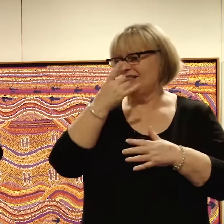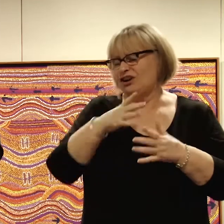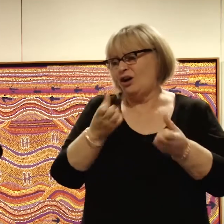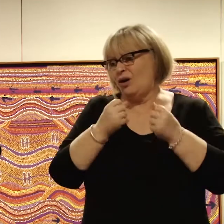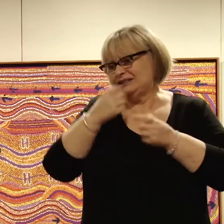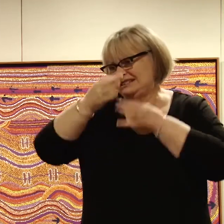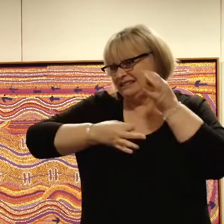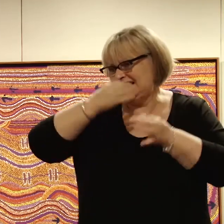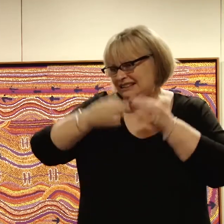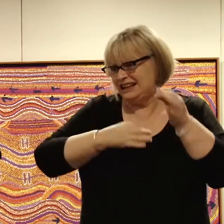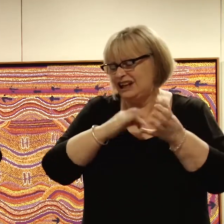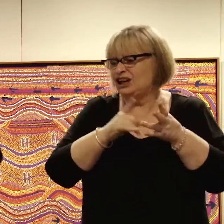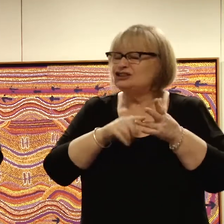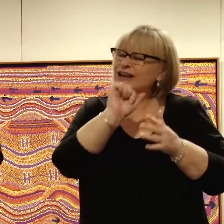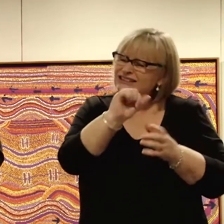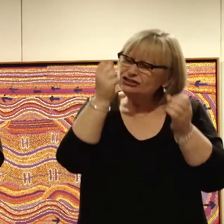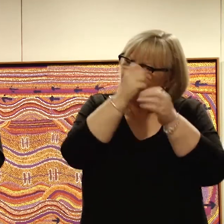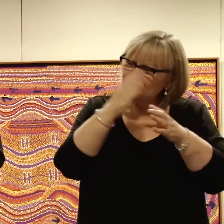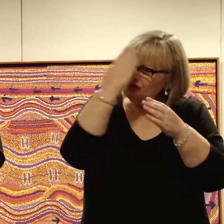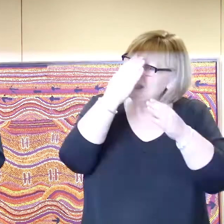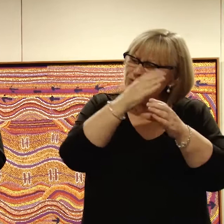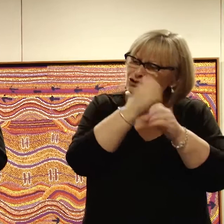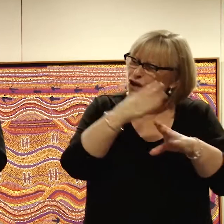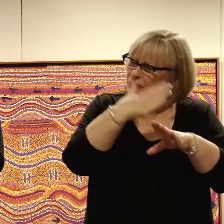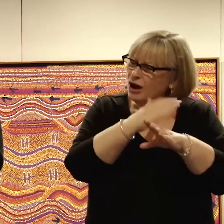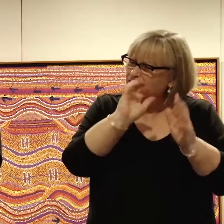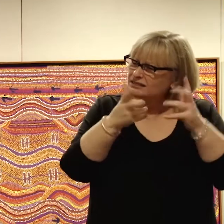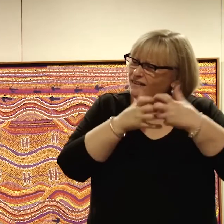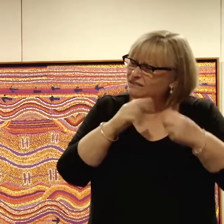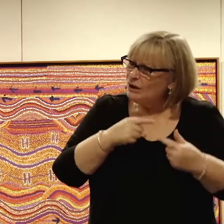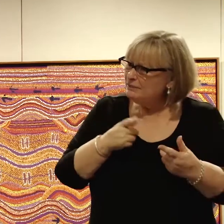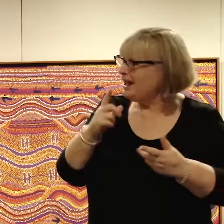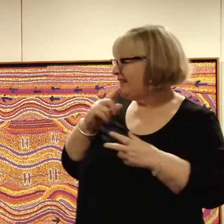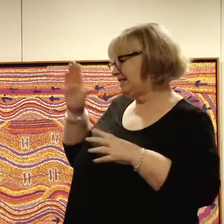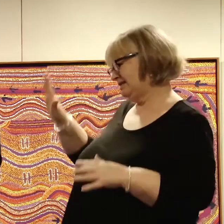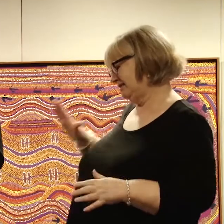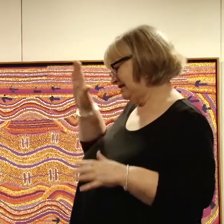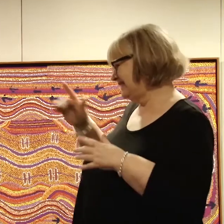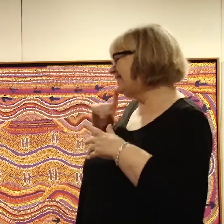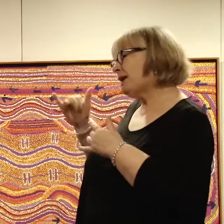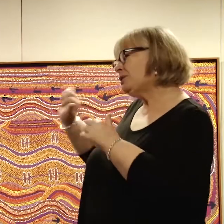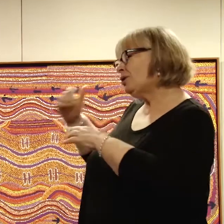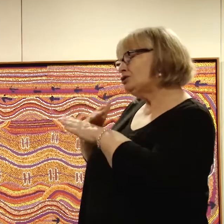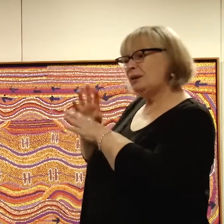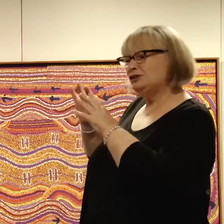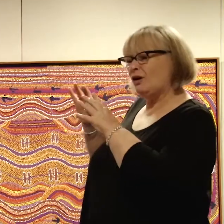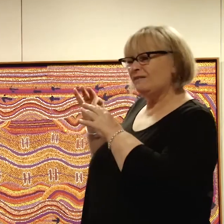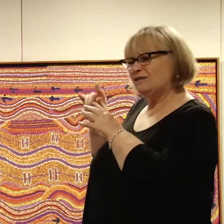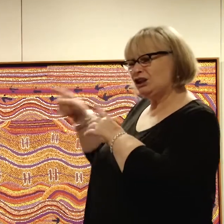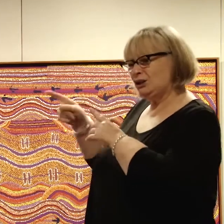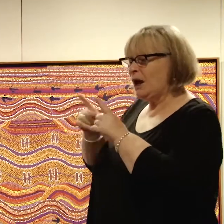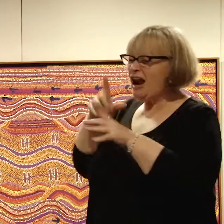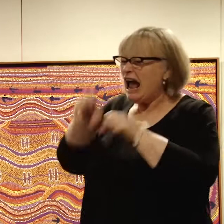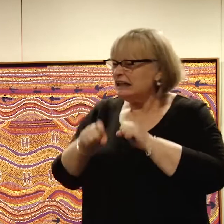seasick. So maybe his dream job wasn't really for him, he said to me quite patronisingly. I hated him immediately.